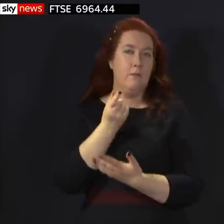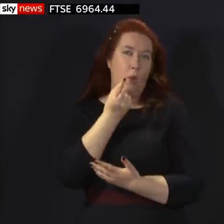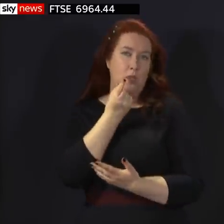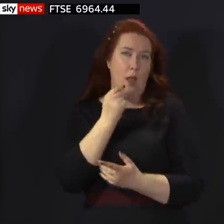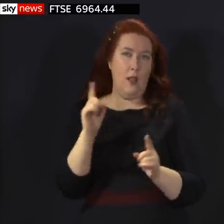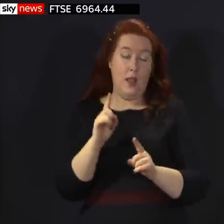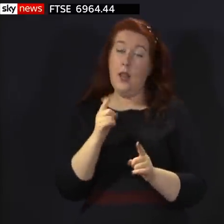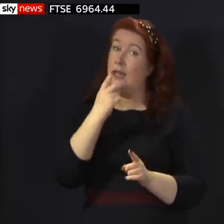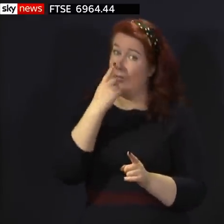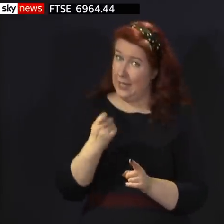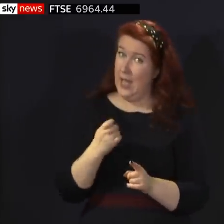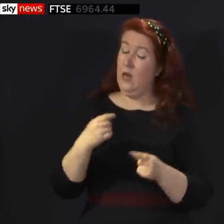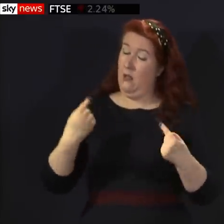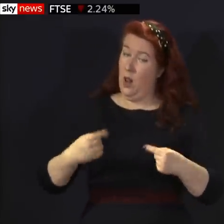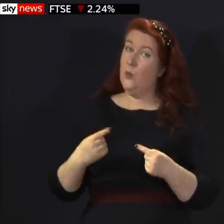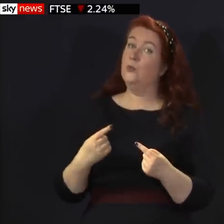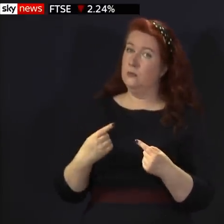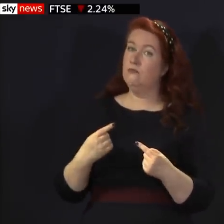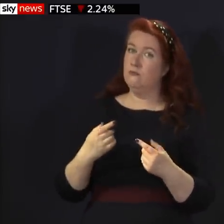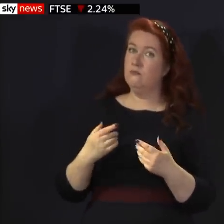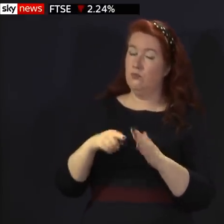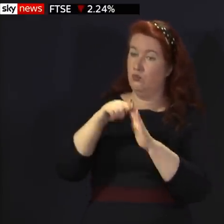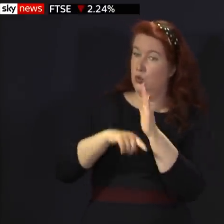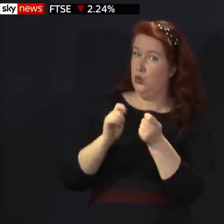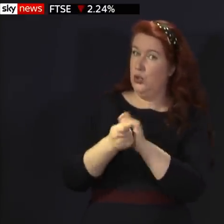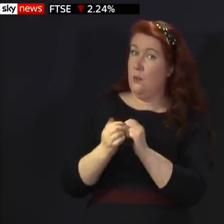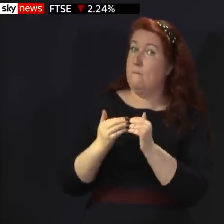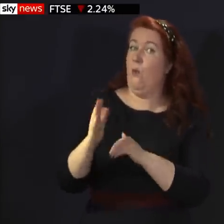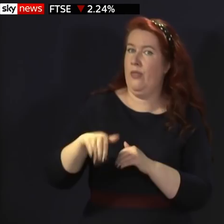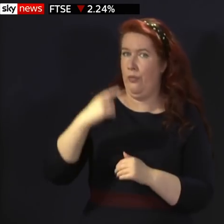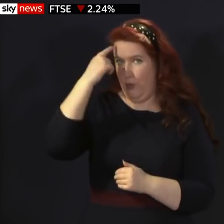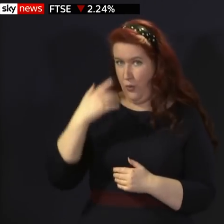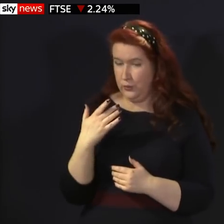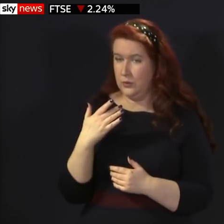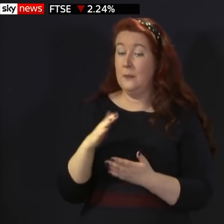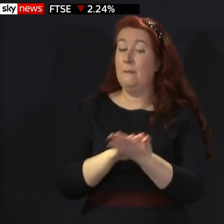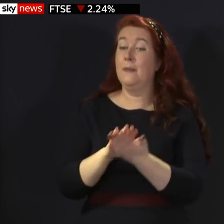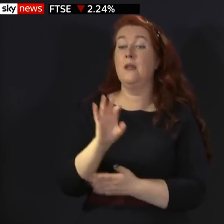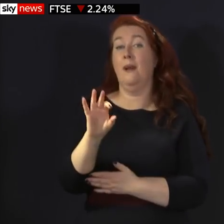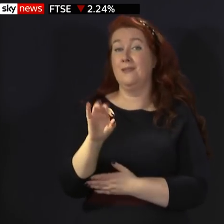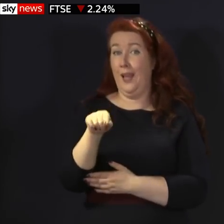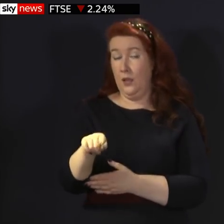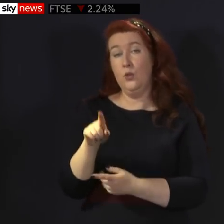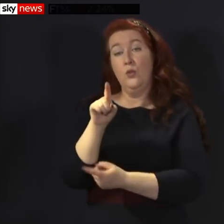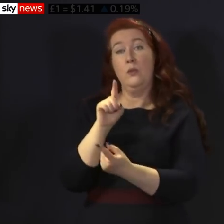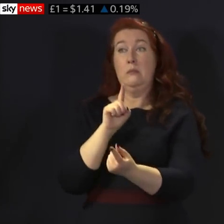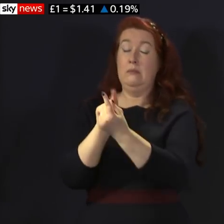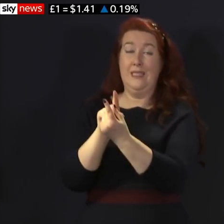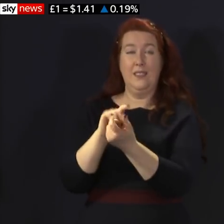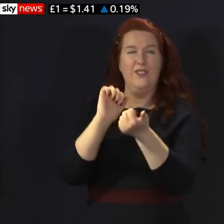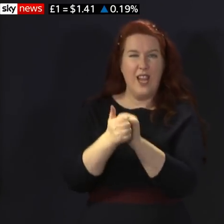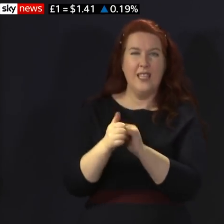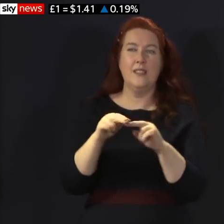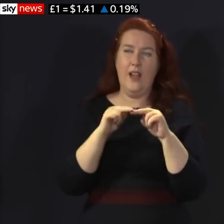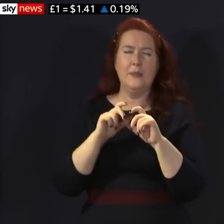stage to go further than previously anticipated. So from Monday, if you are meeting friends and family within the